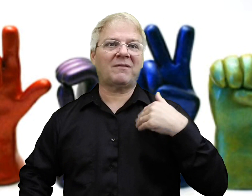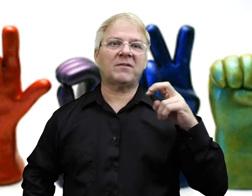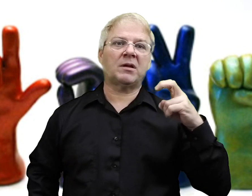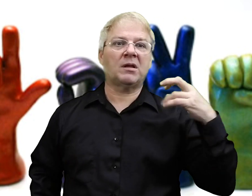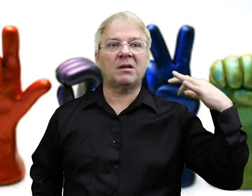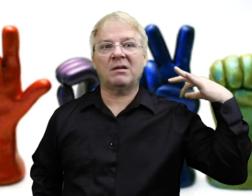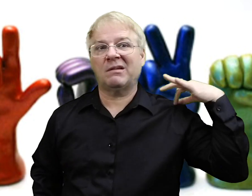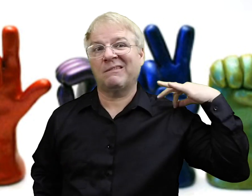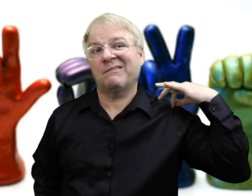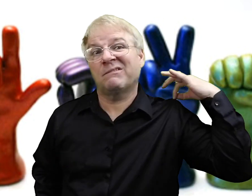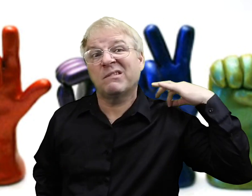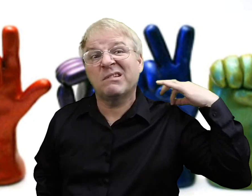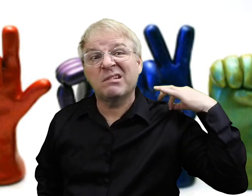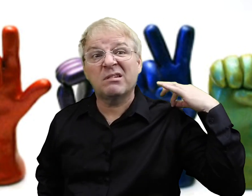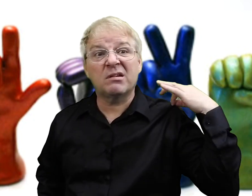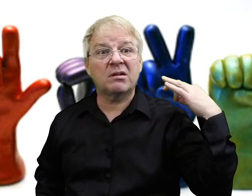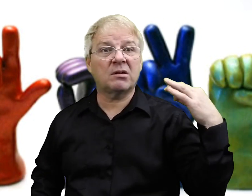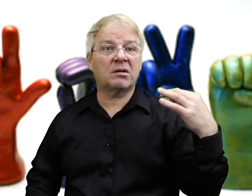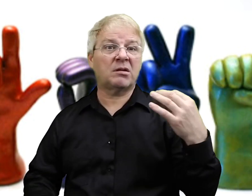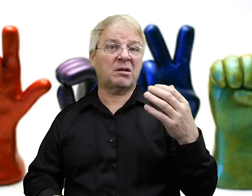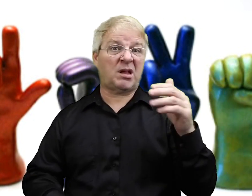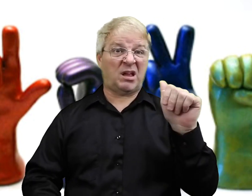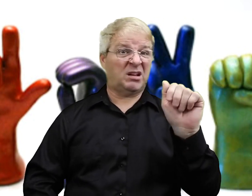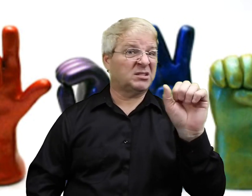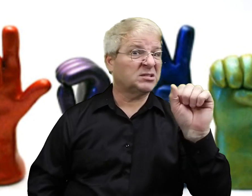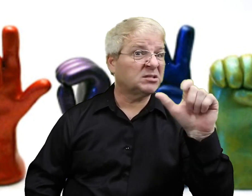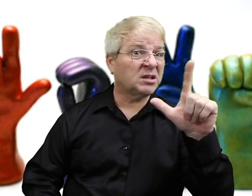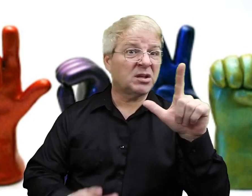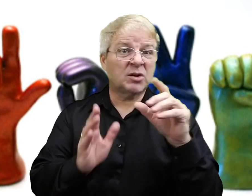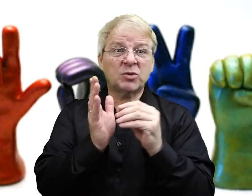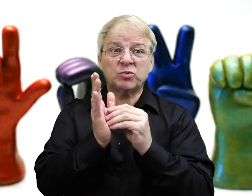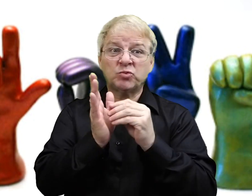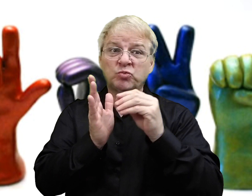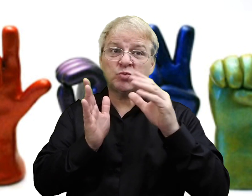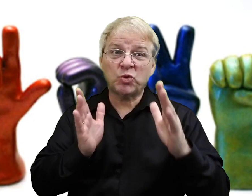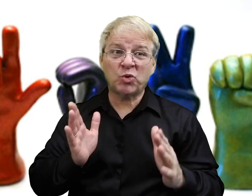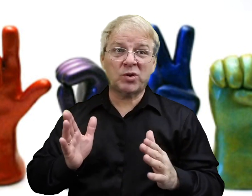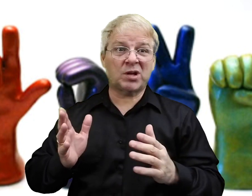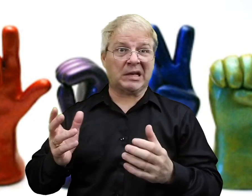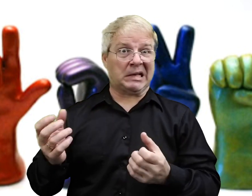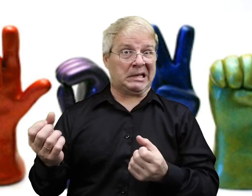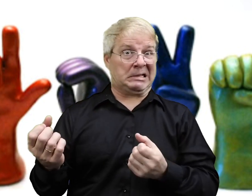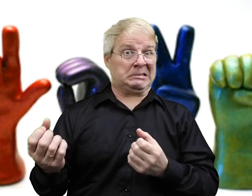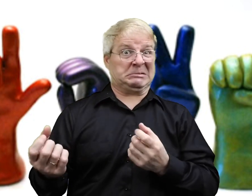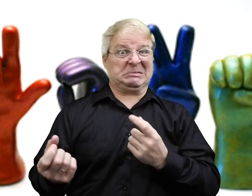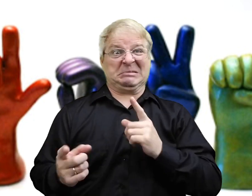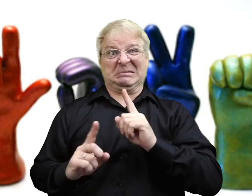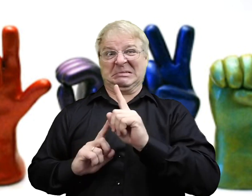Depending on where they went to school, they might have had a volunteer interpreter or maybe even an ASL